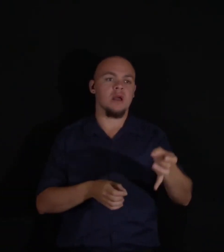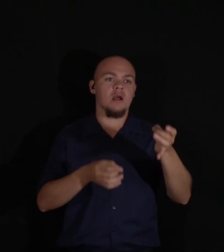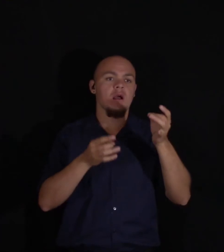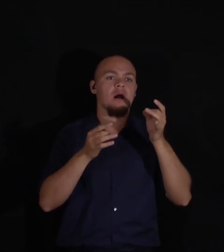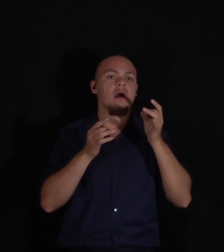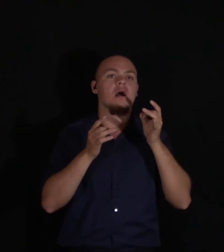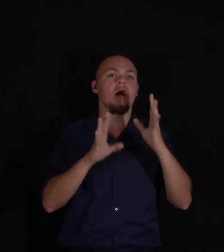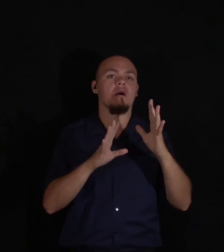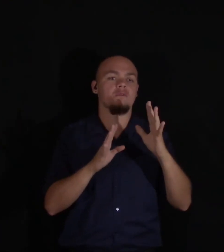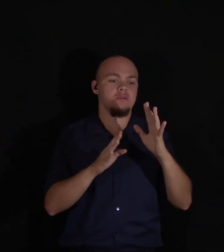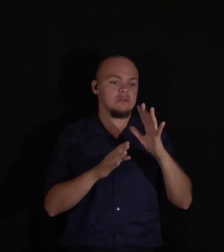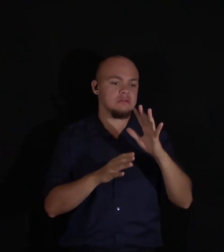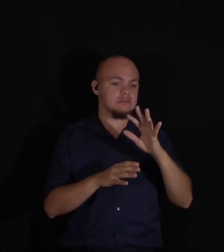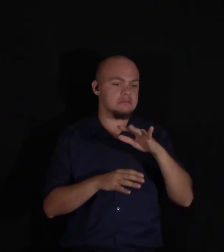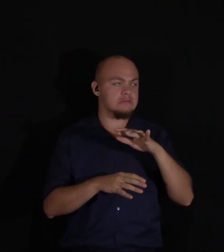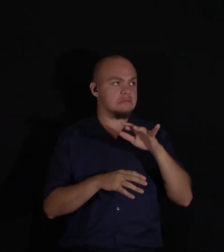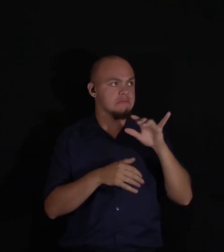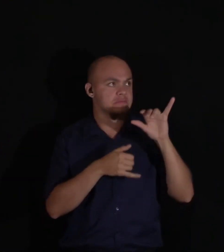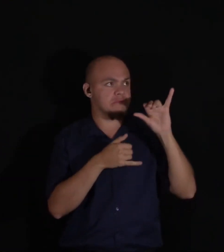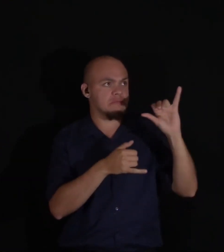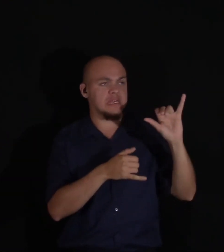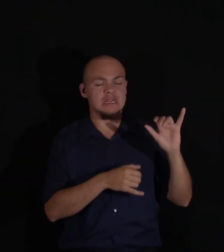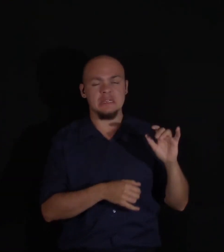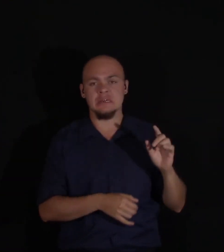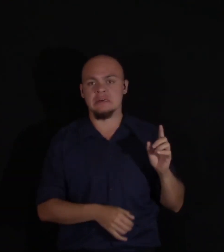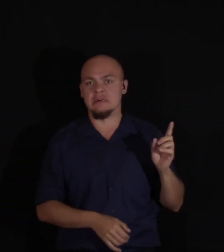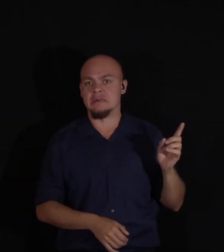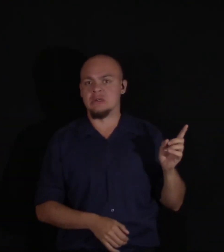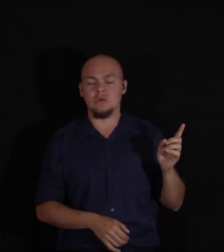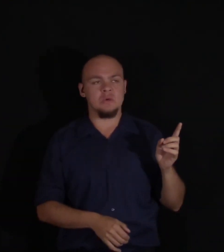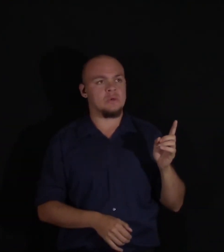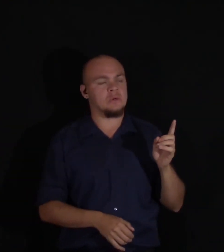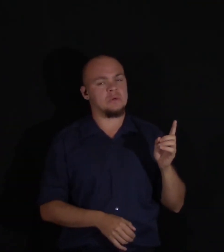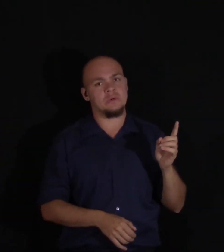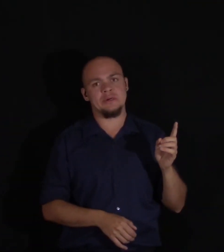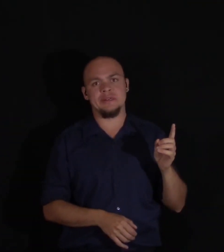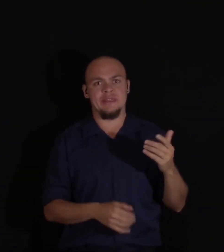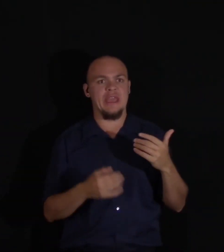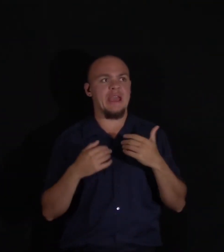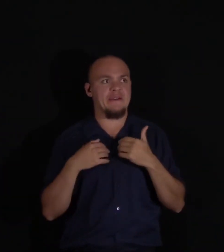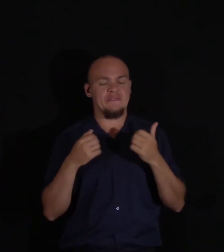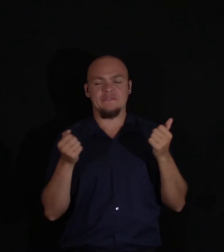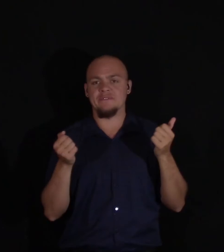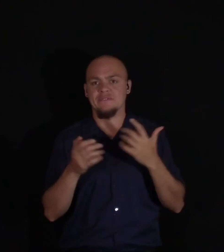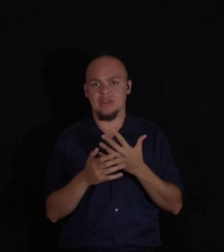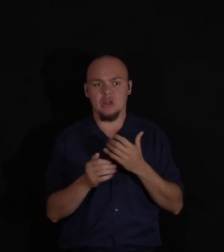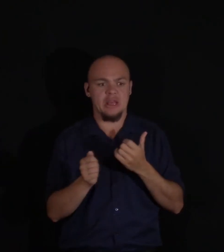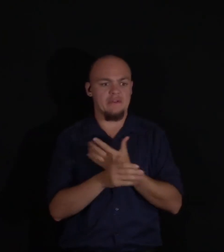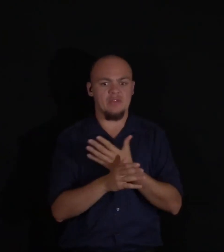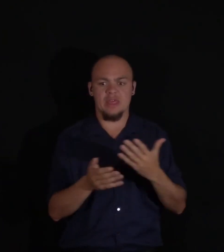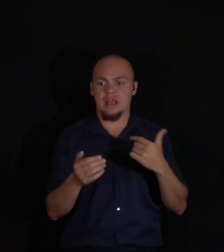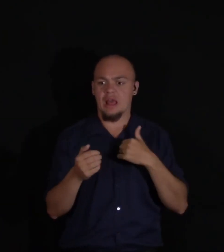be conceived. There was always scope for fear, so long as anything I loved remained behind.